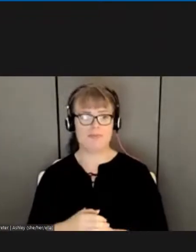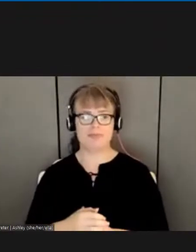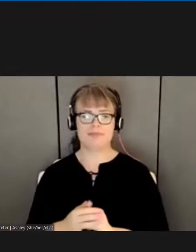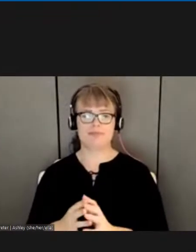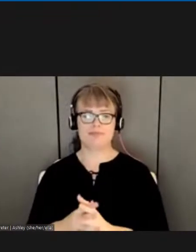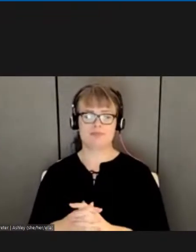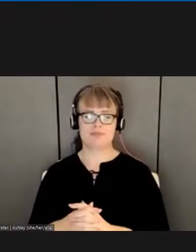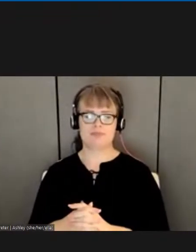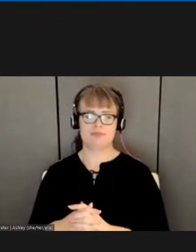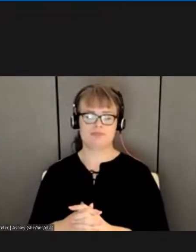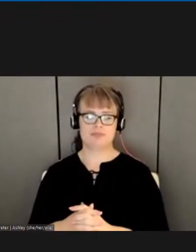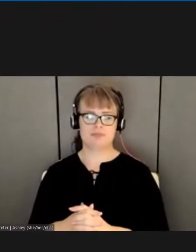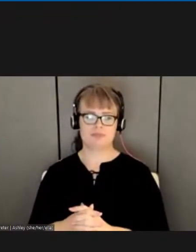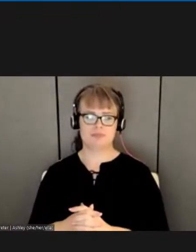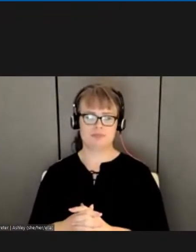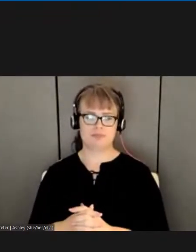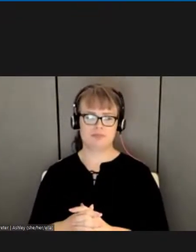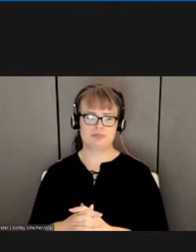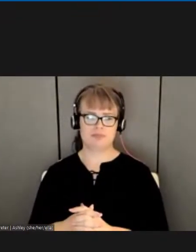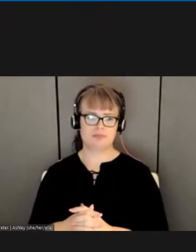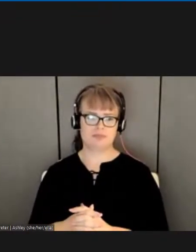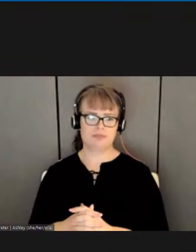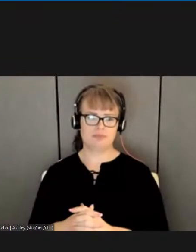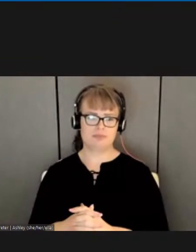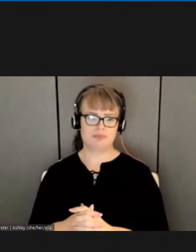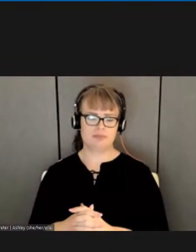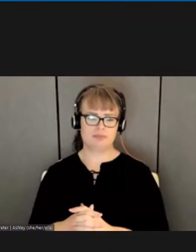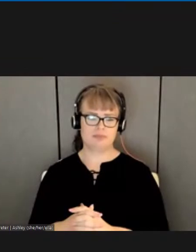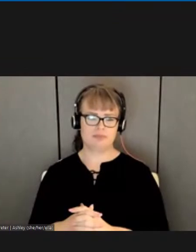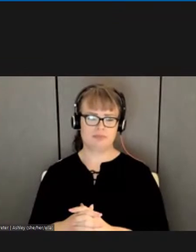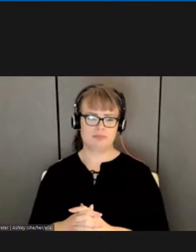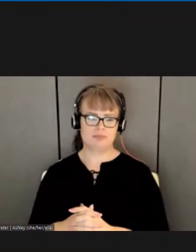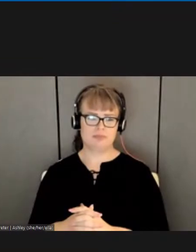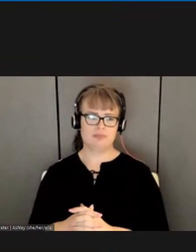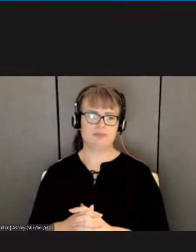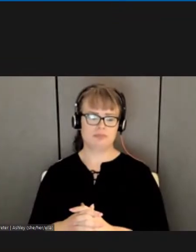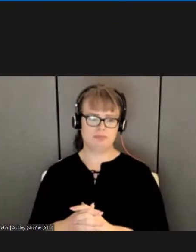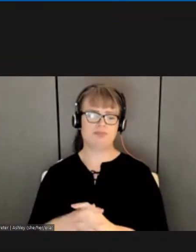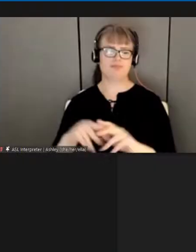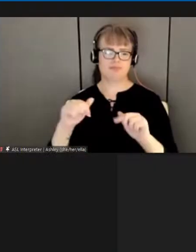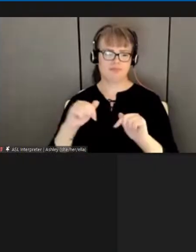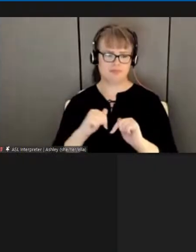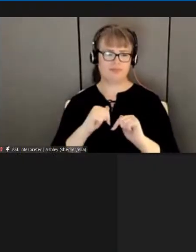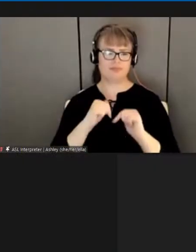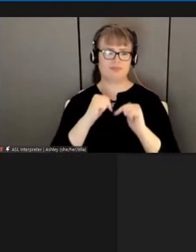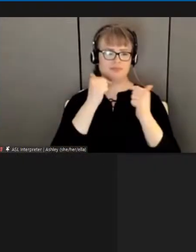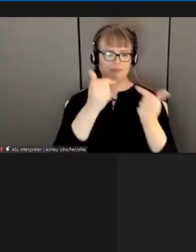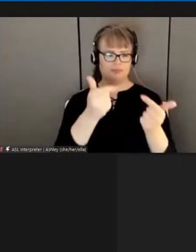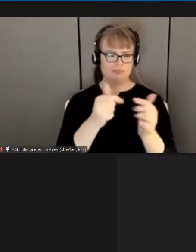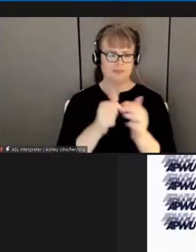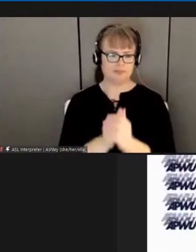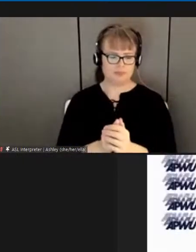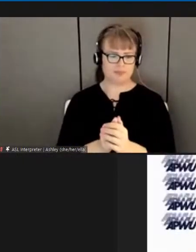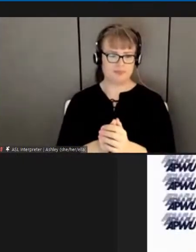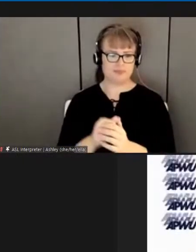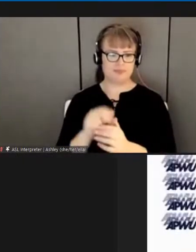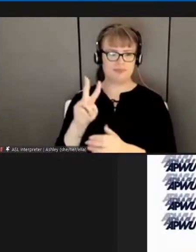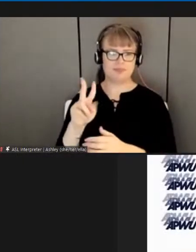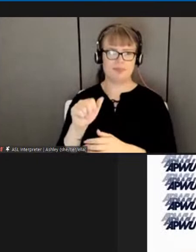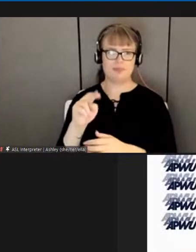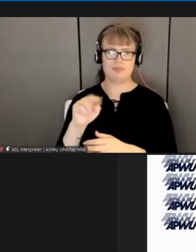I'll DIR. Your break is over. One more question for you, Ben.